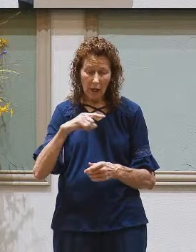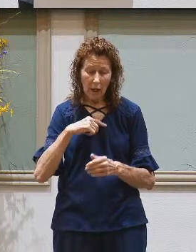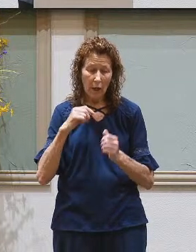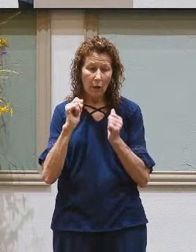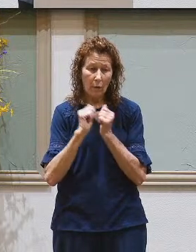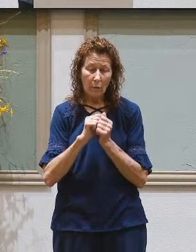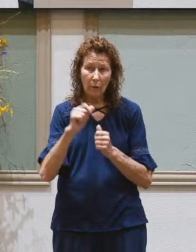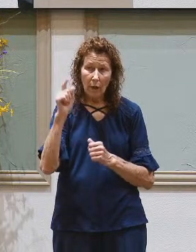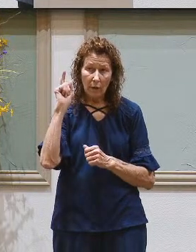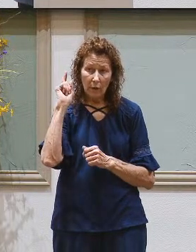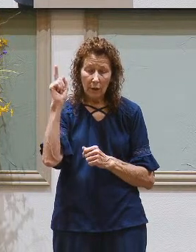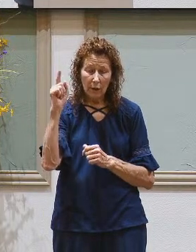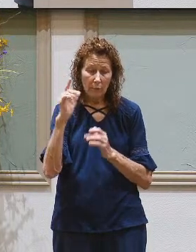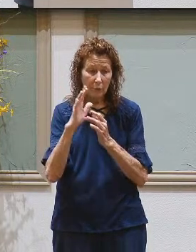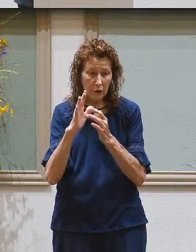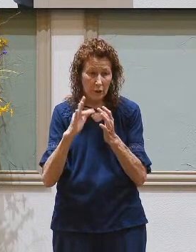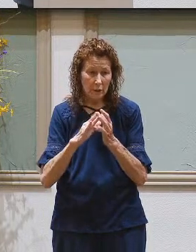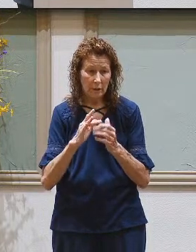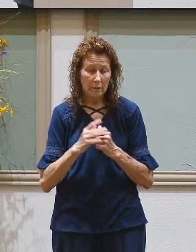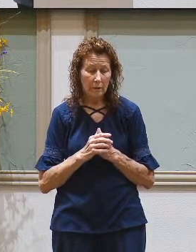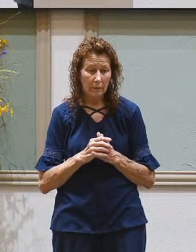with Jesus.